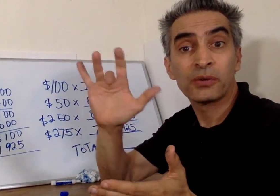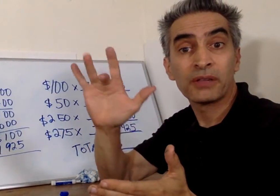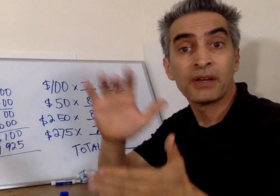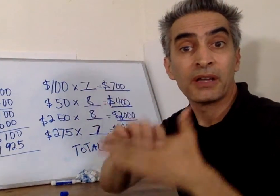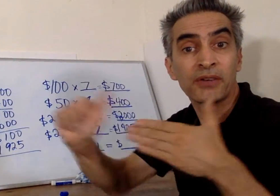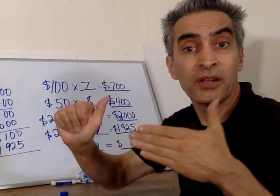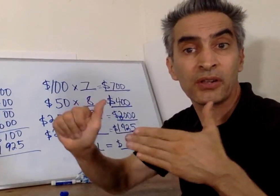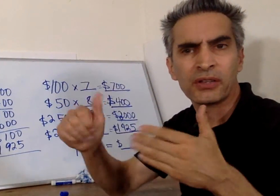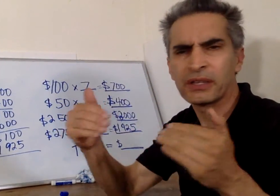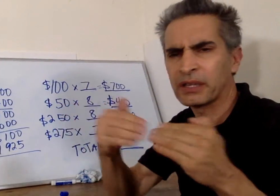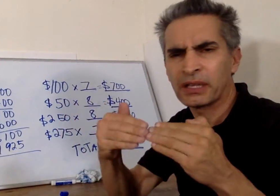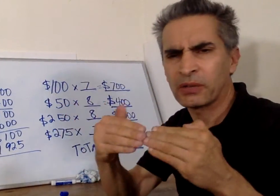$5,025